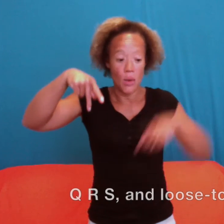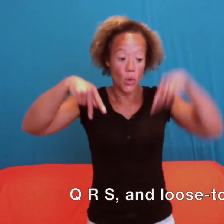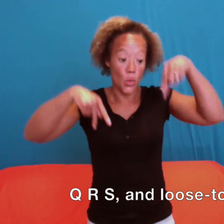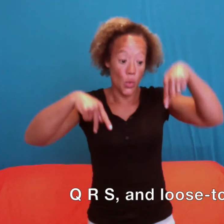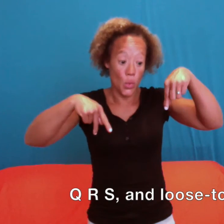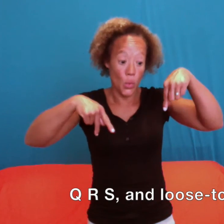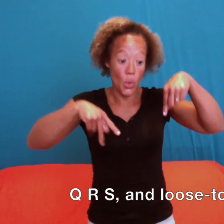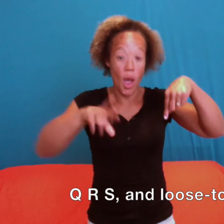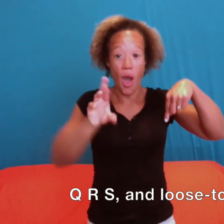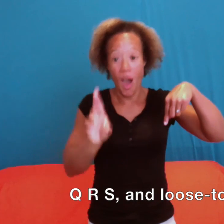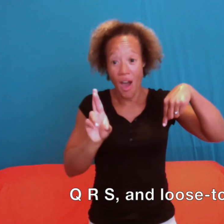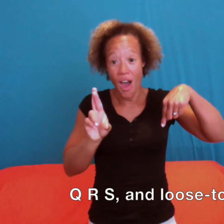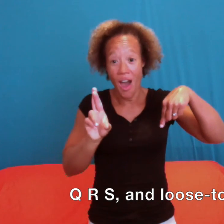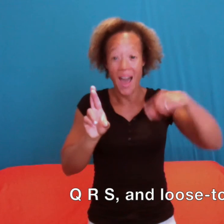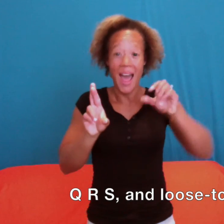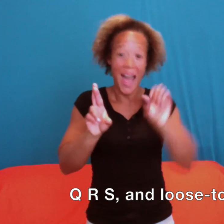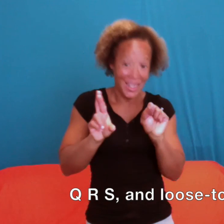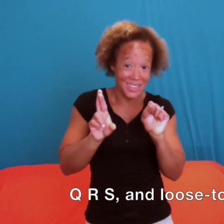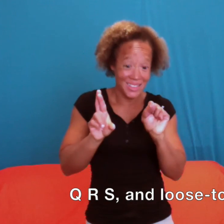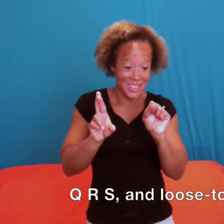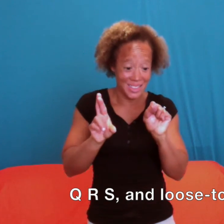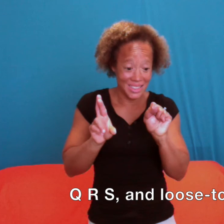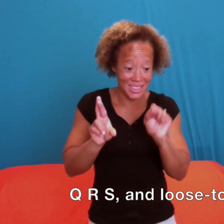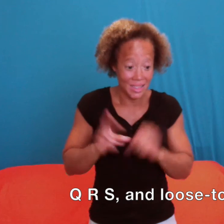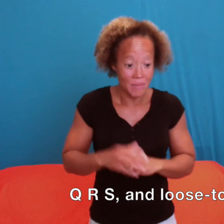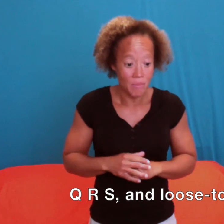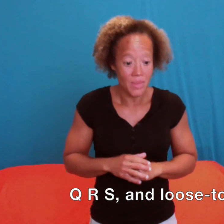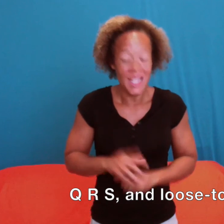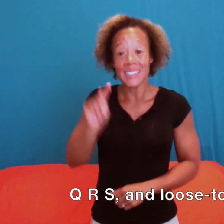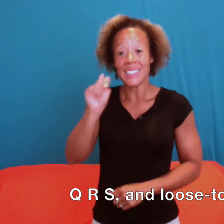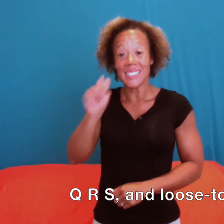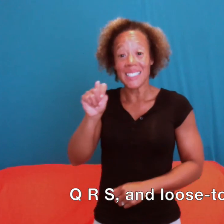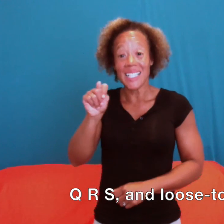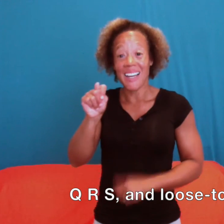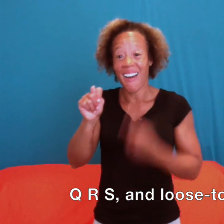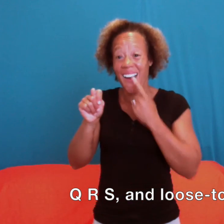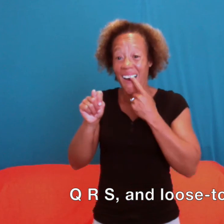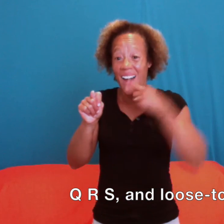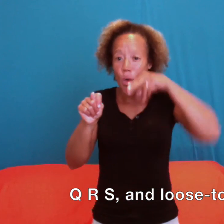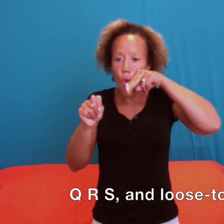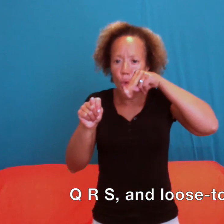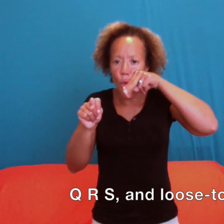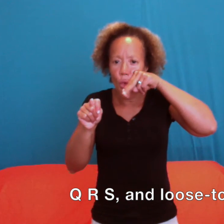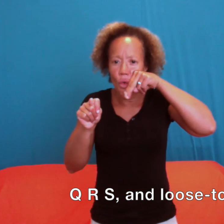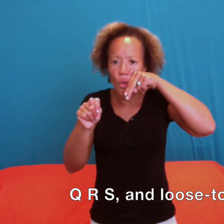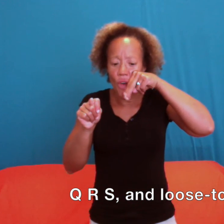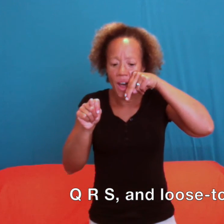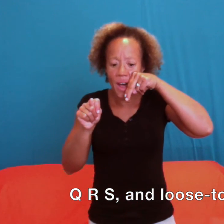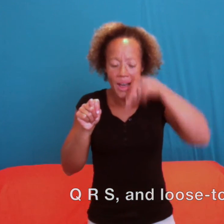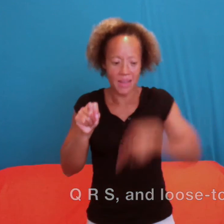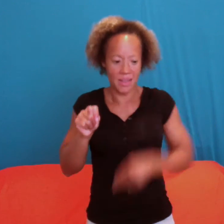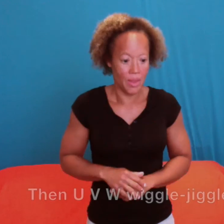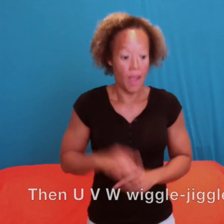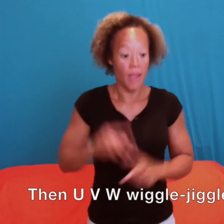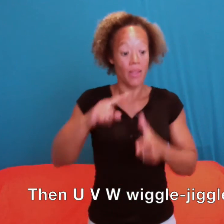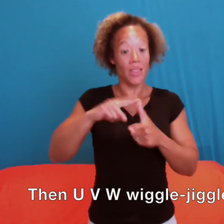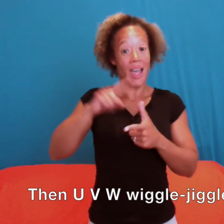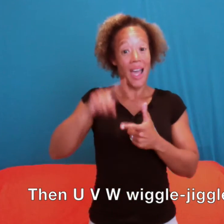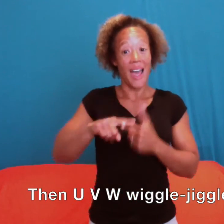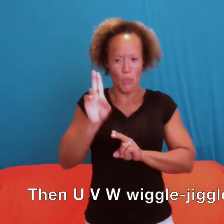Q R S And Loose Tooth T Then